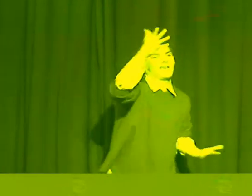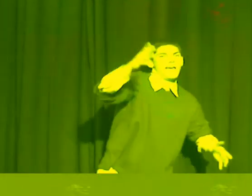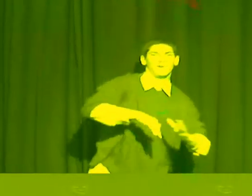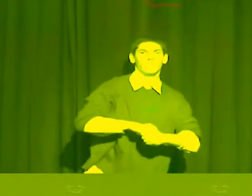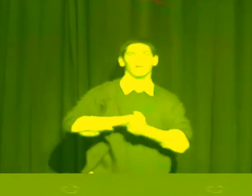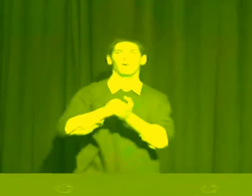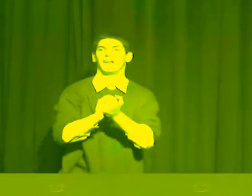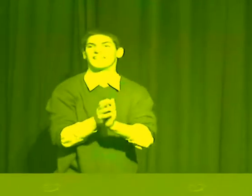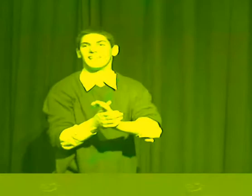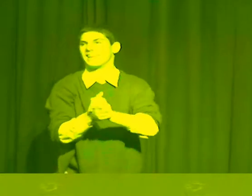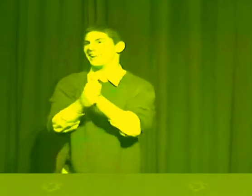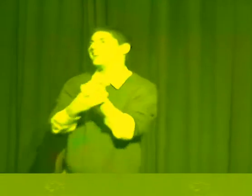I don't even own an insulin gun.